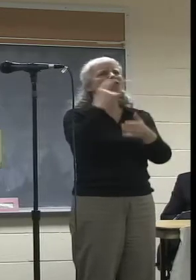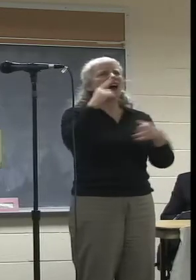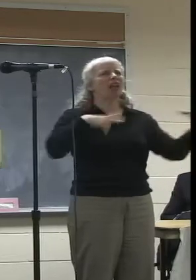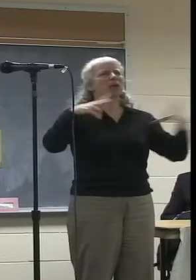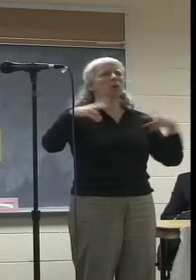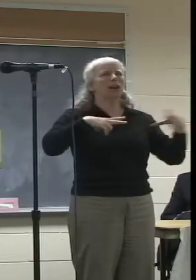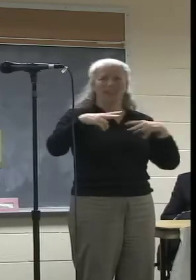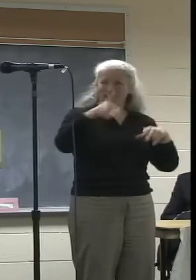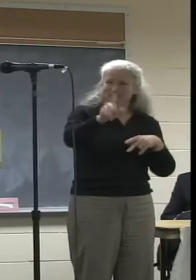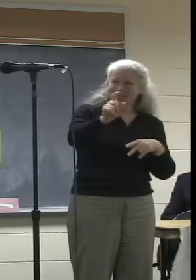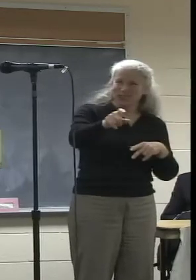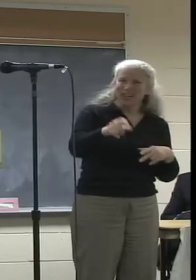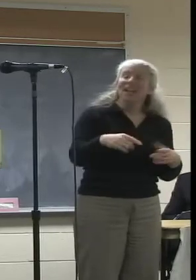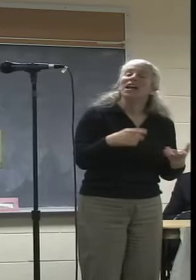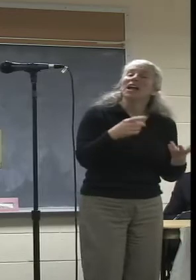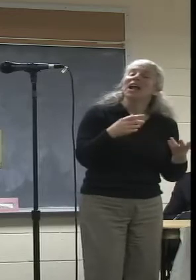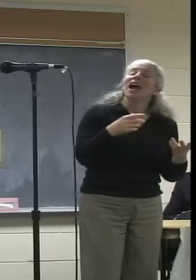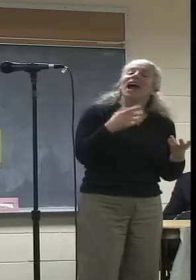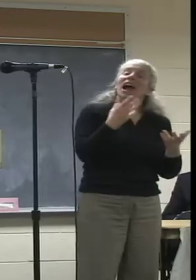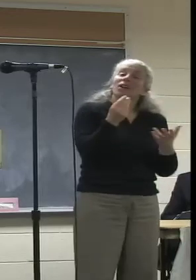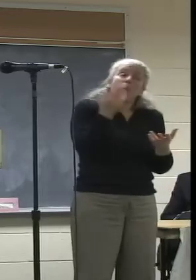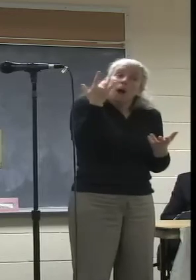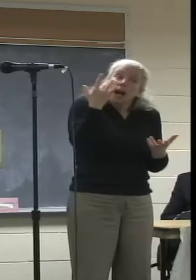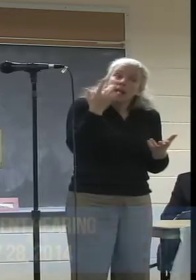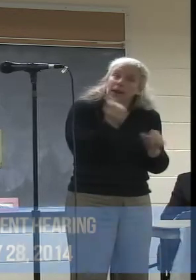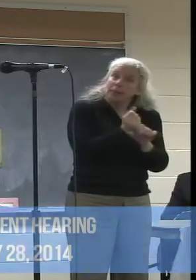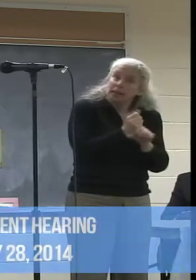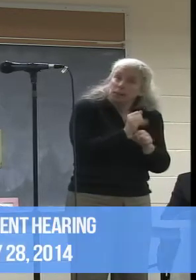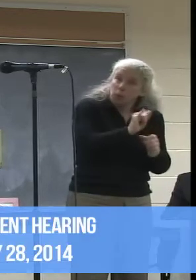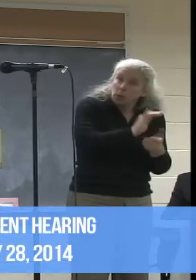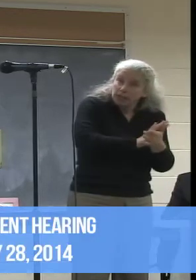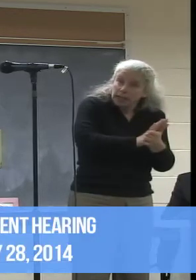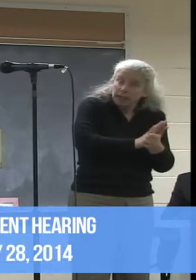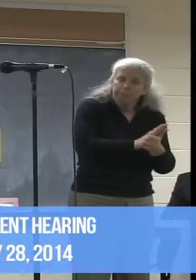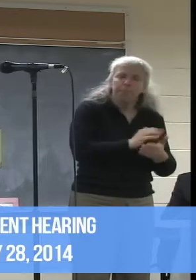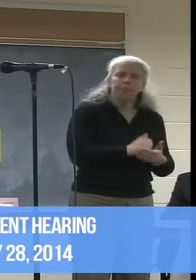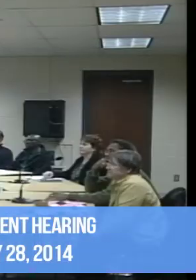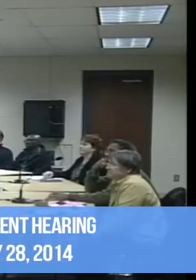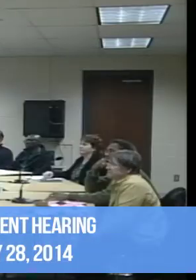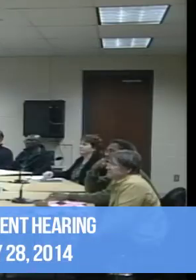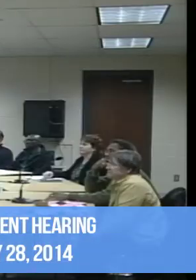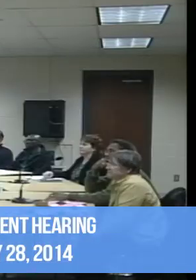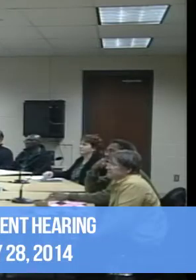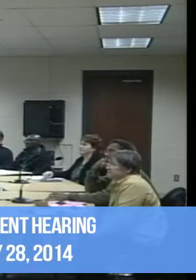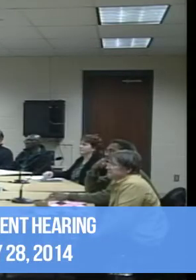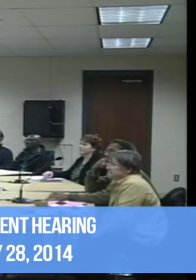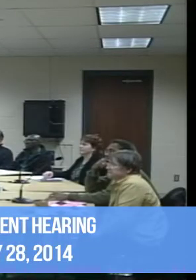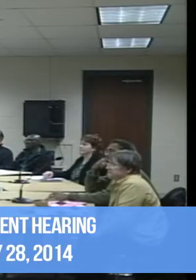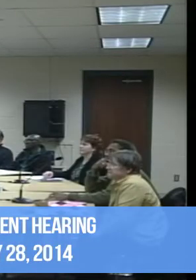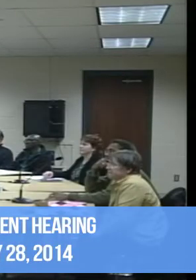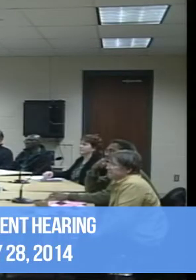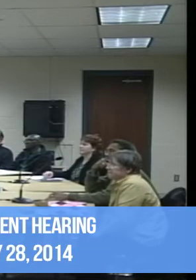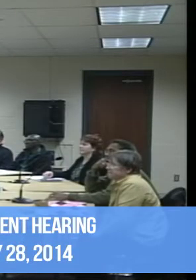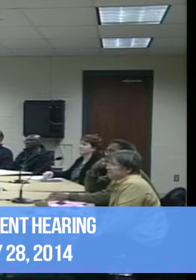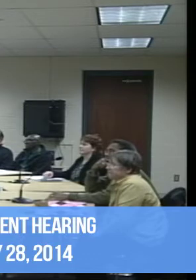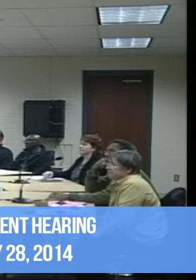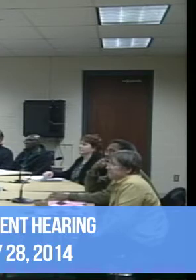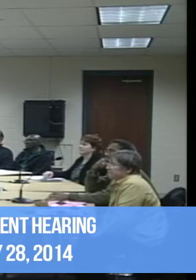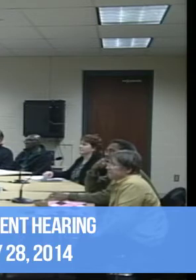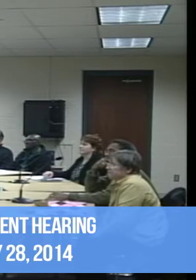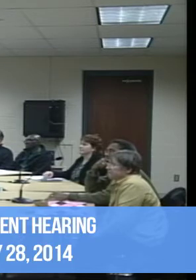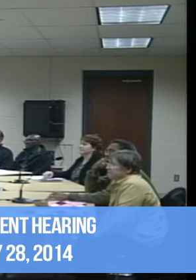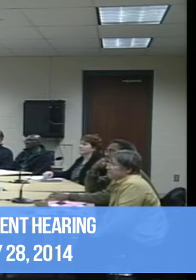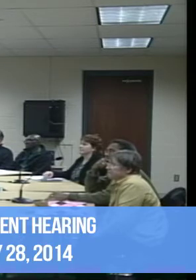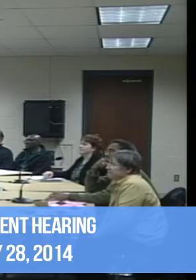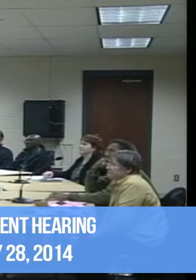And in order to get this film done I did write to Ken Burns and he wrote me a very nice